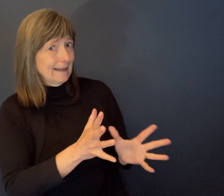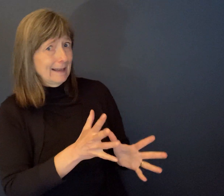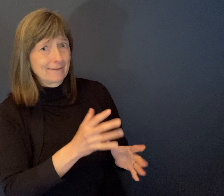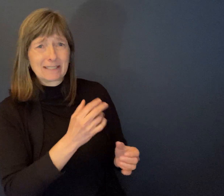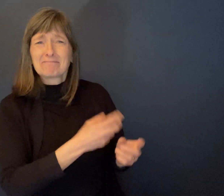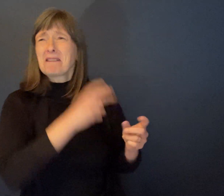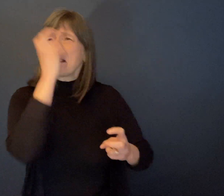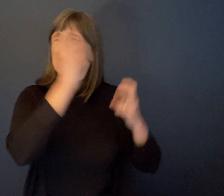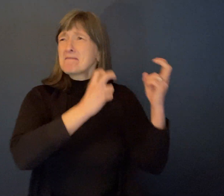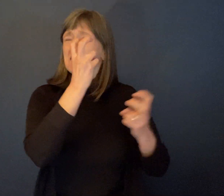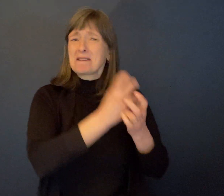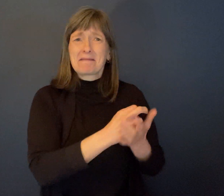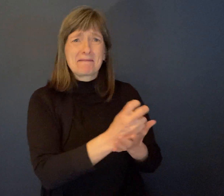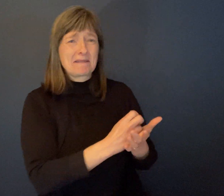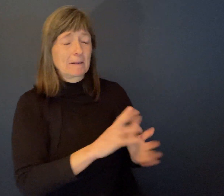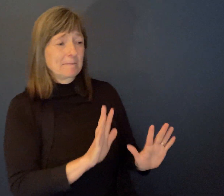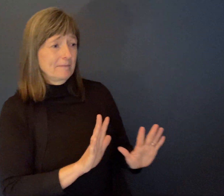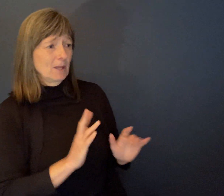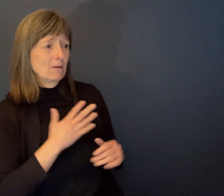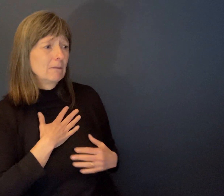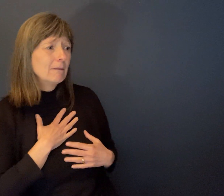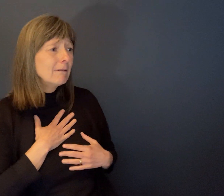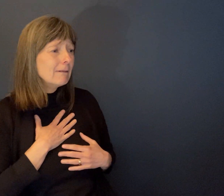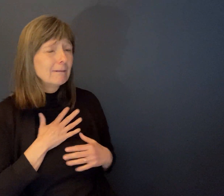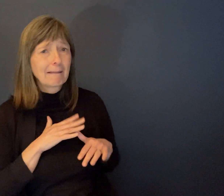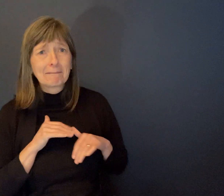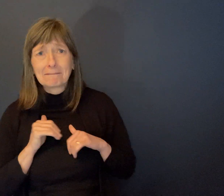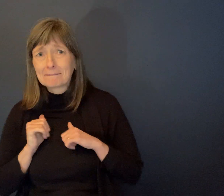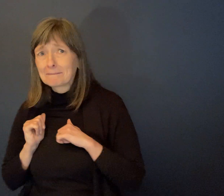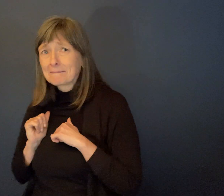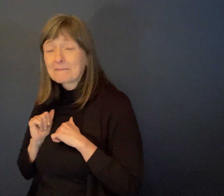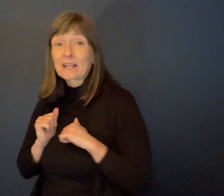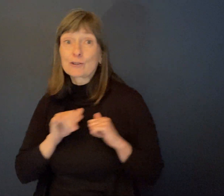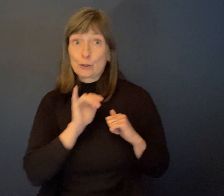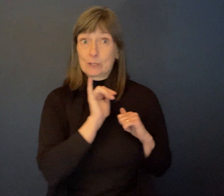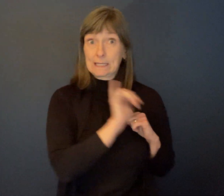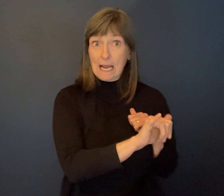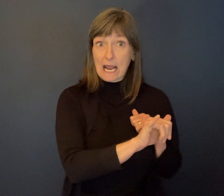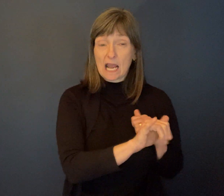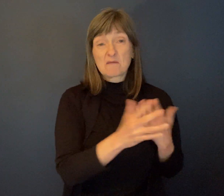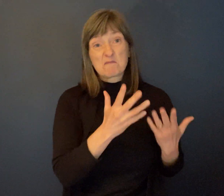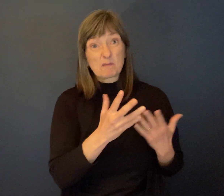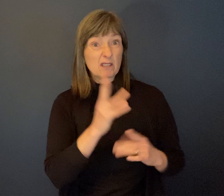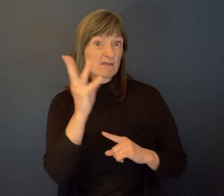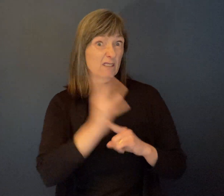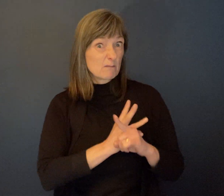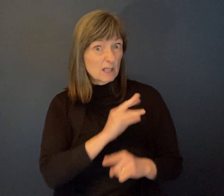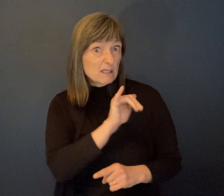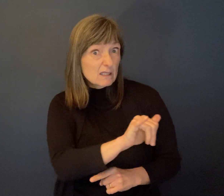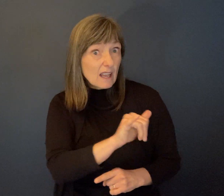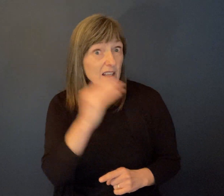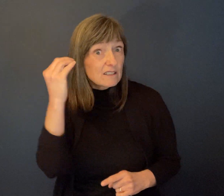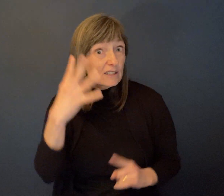screeching her head out. Anyway, so you're admitted and you're there for maybe six months and then you're going back home.